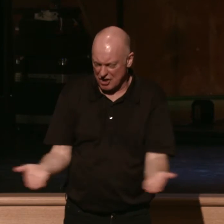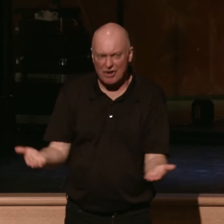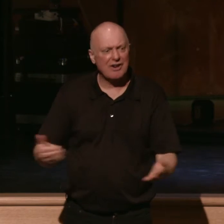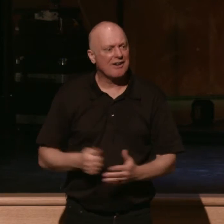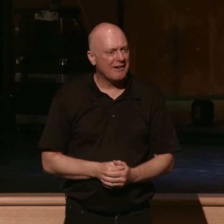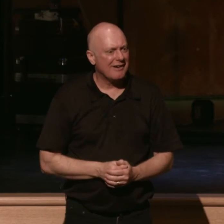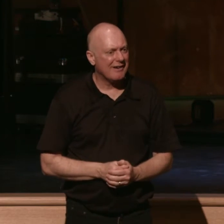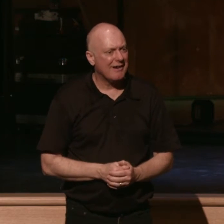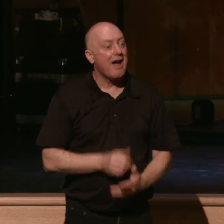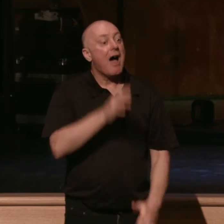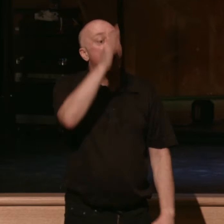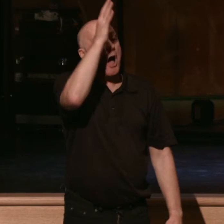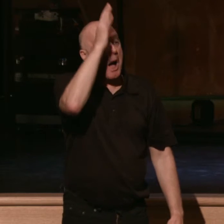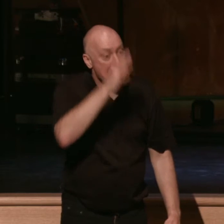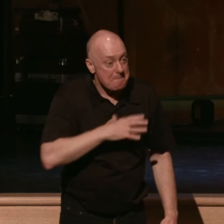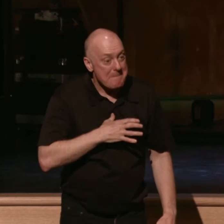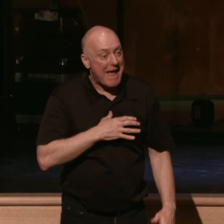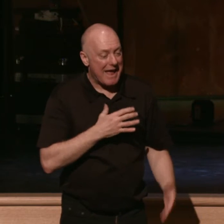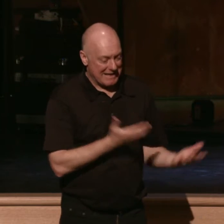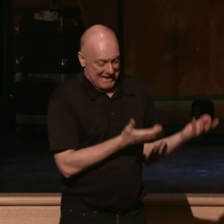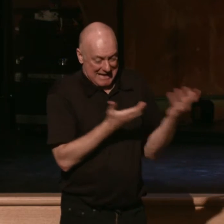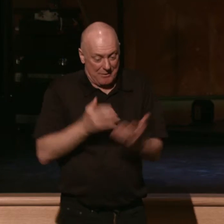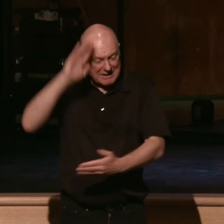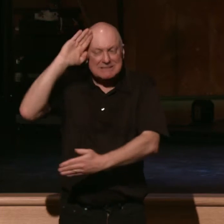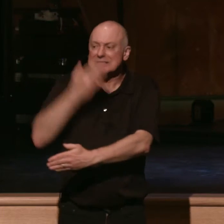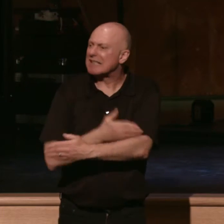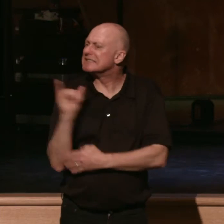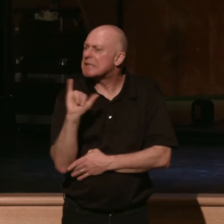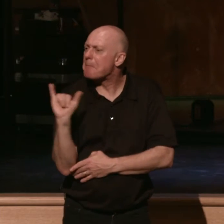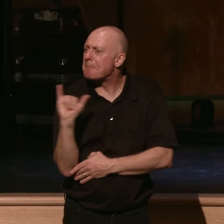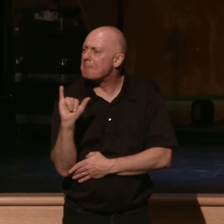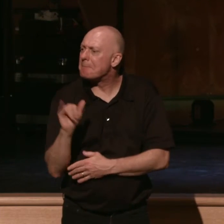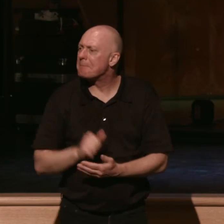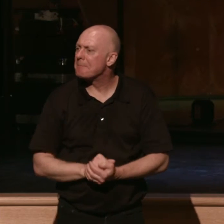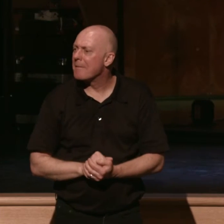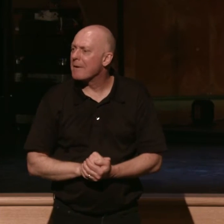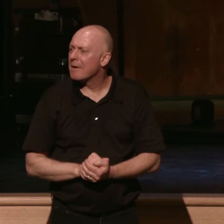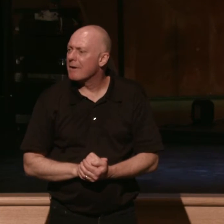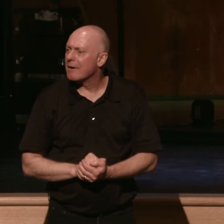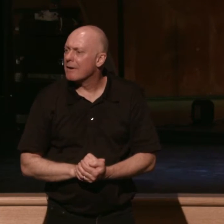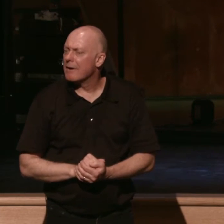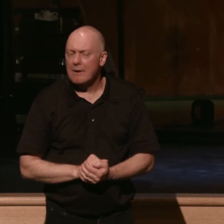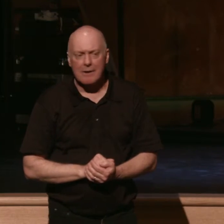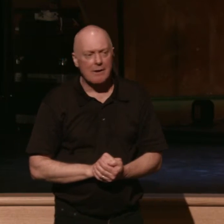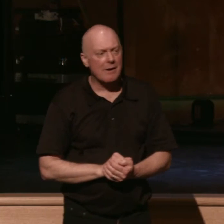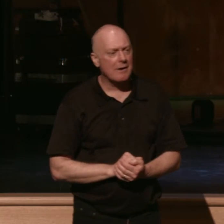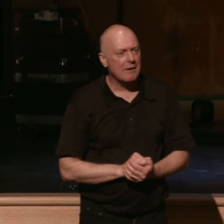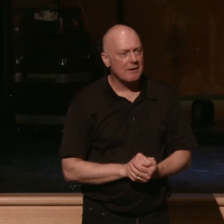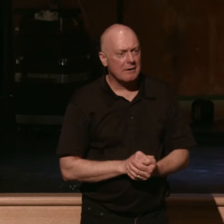as a man carries his son. Does that speak? Does that speak of hatred?